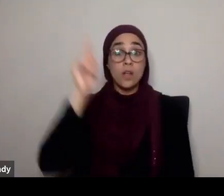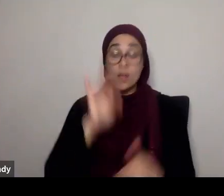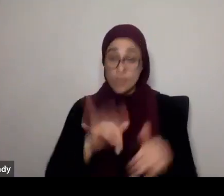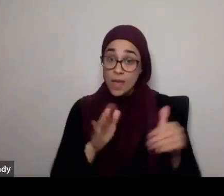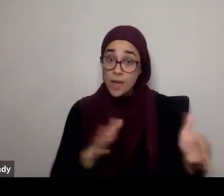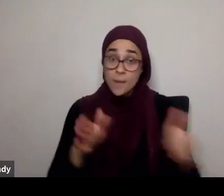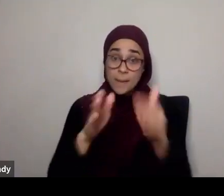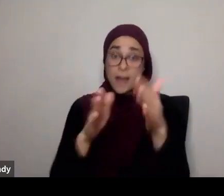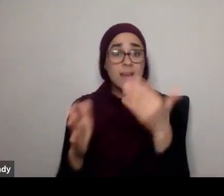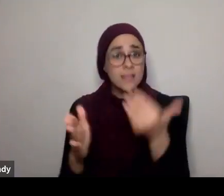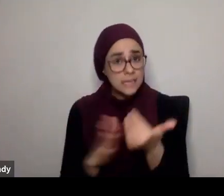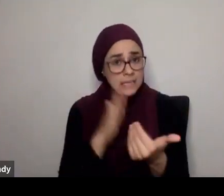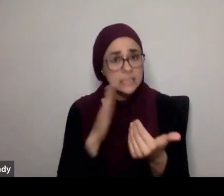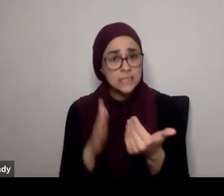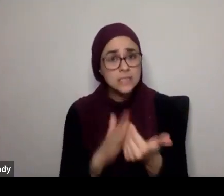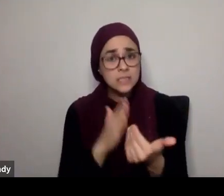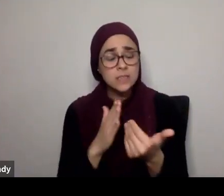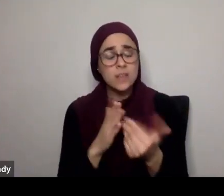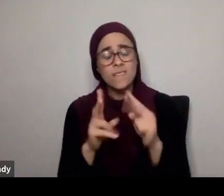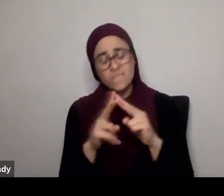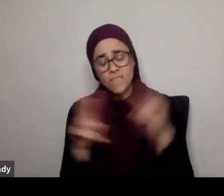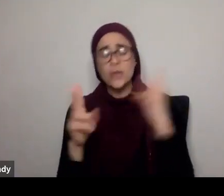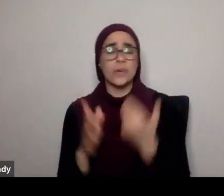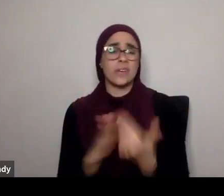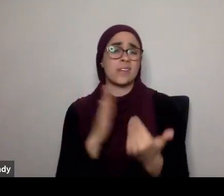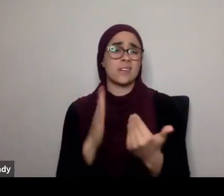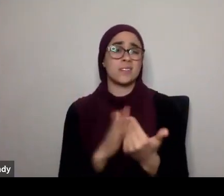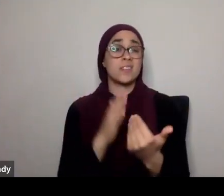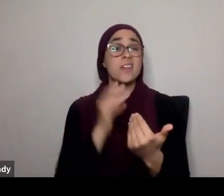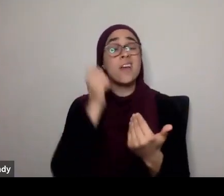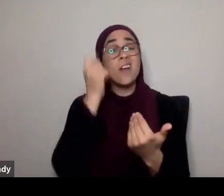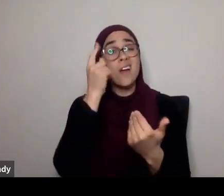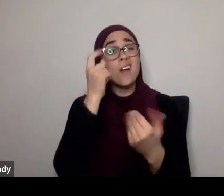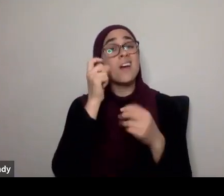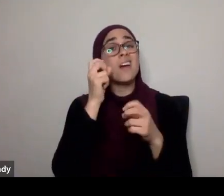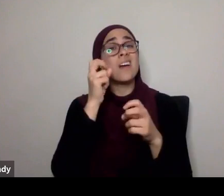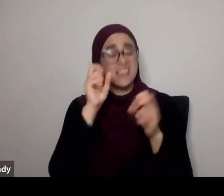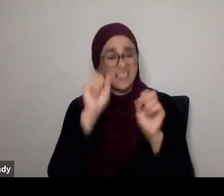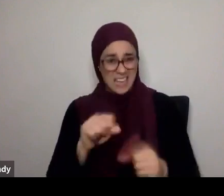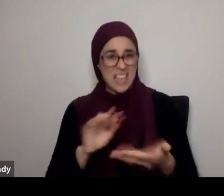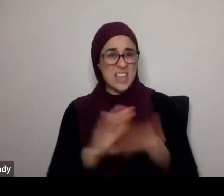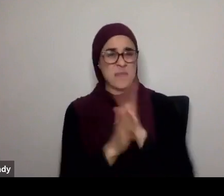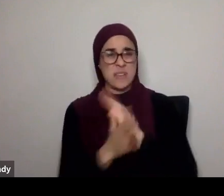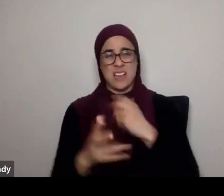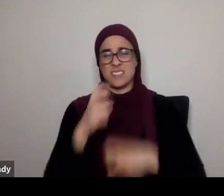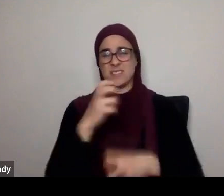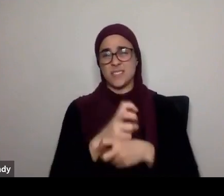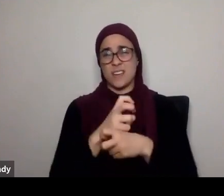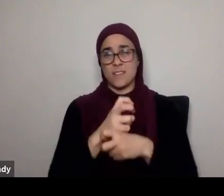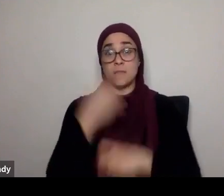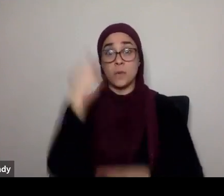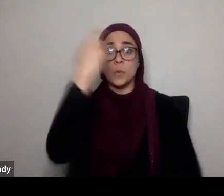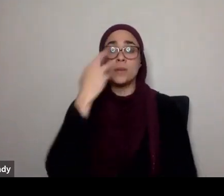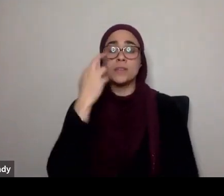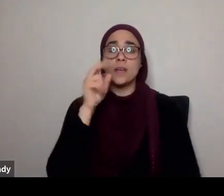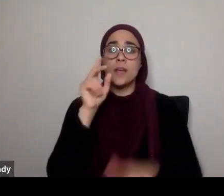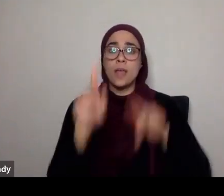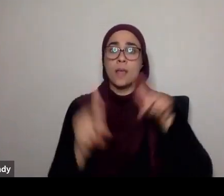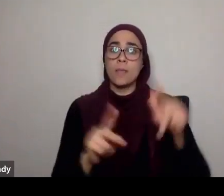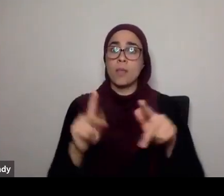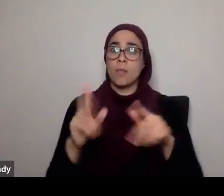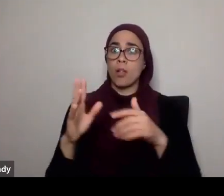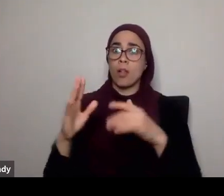it is very easy, but it can be, seemingly difficult, because of the pressures, that people put around us,